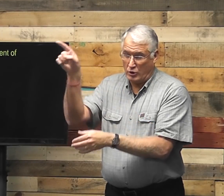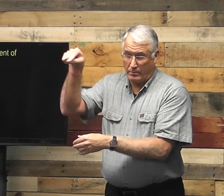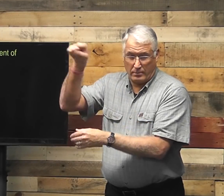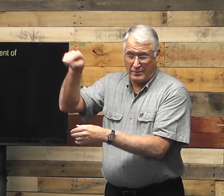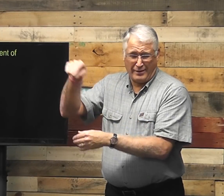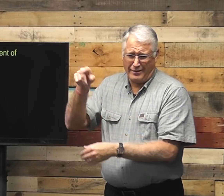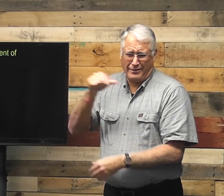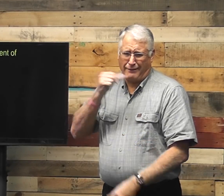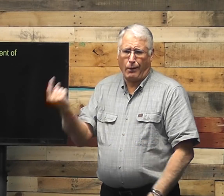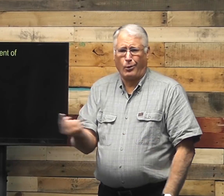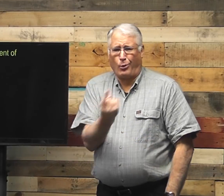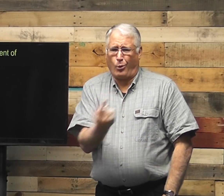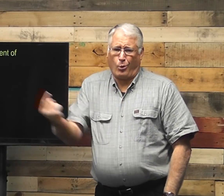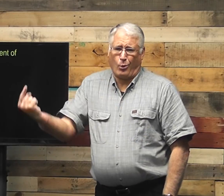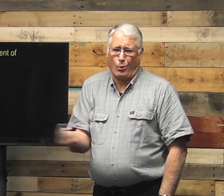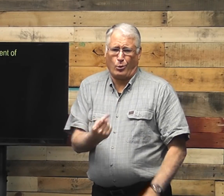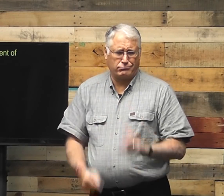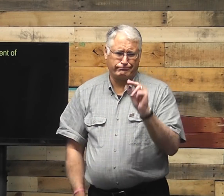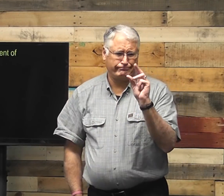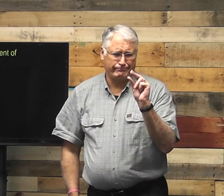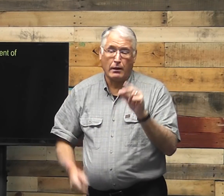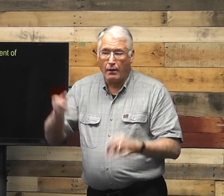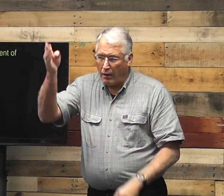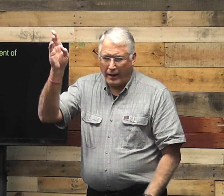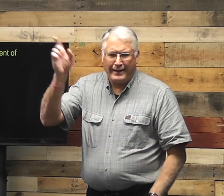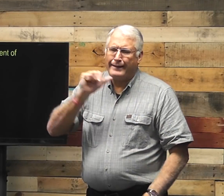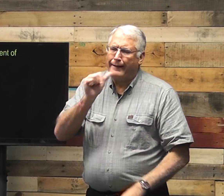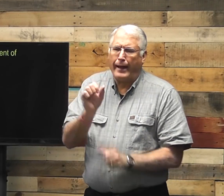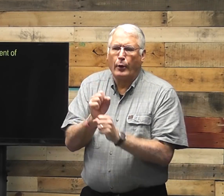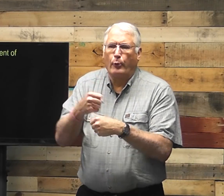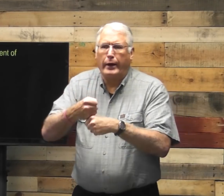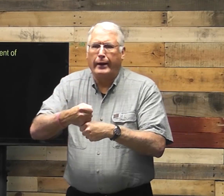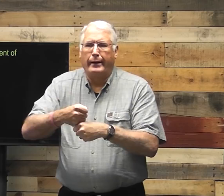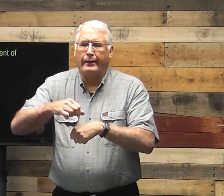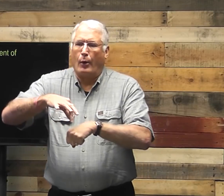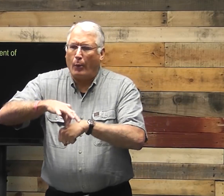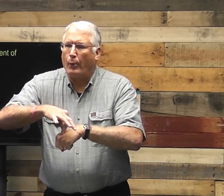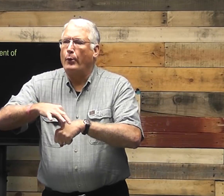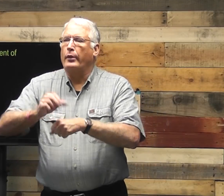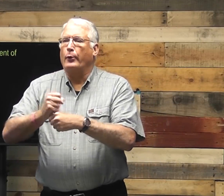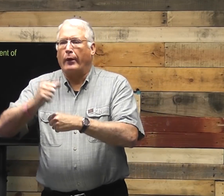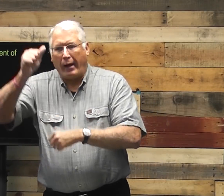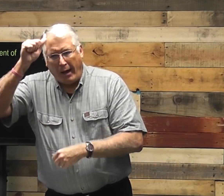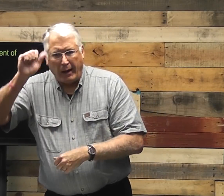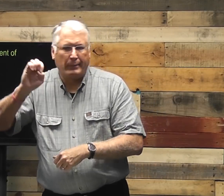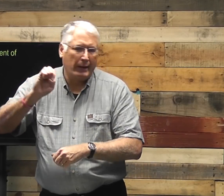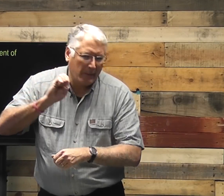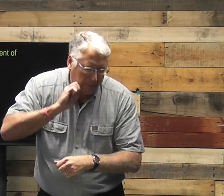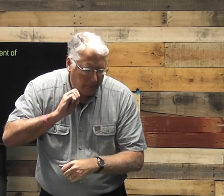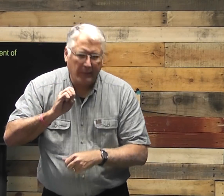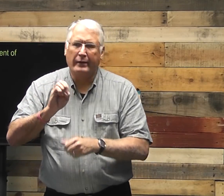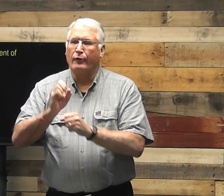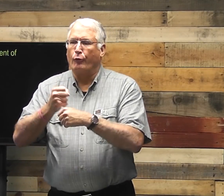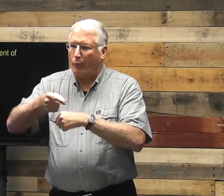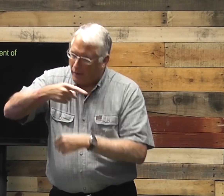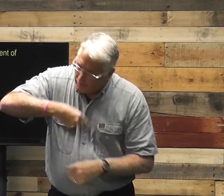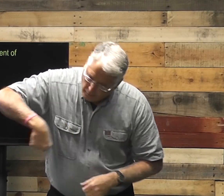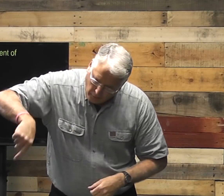They have the perfect relationship. They're not alone. God did not create the earth, Adam and Eve, and